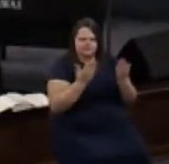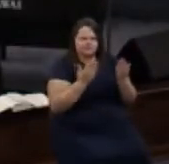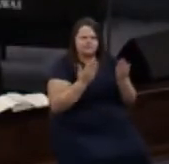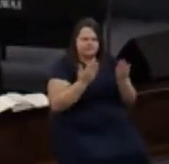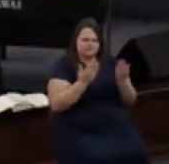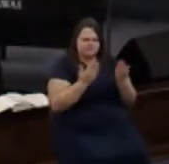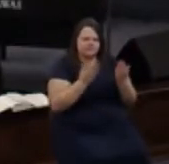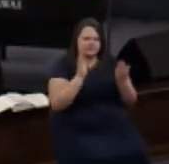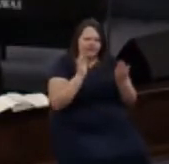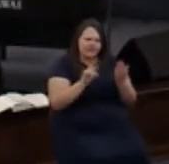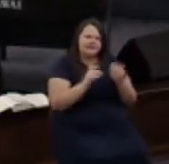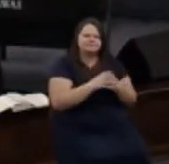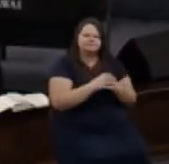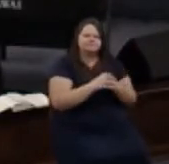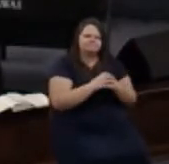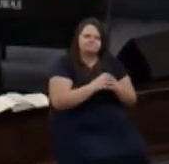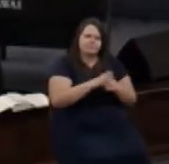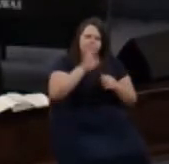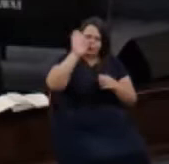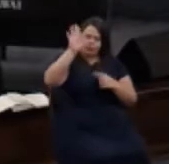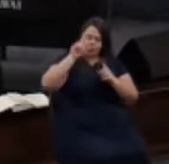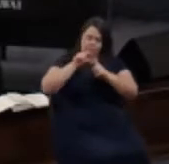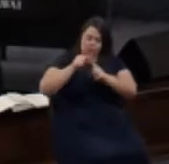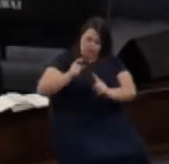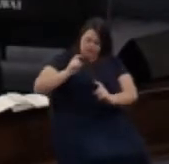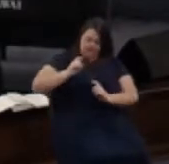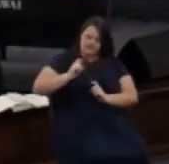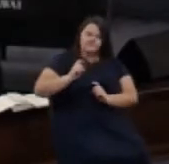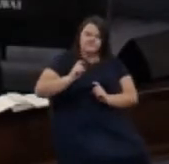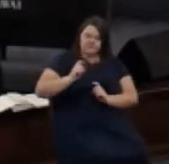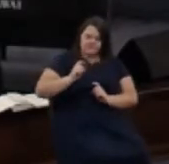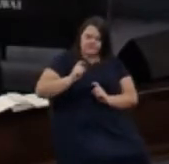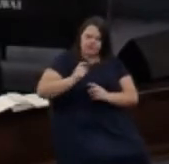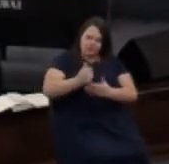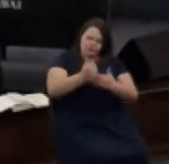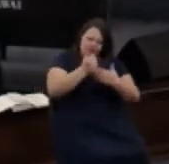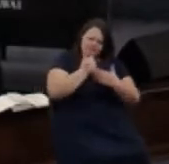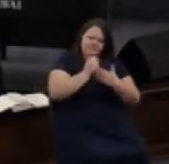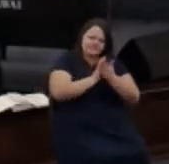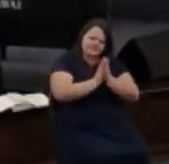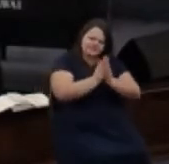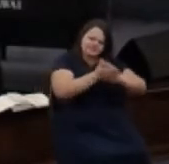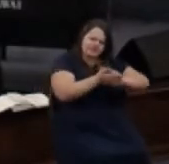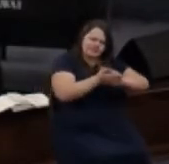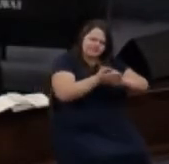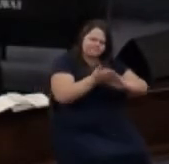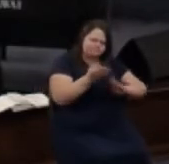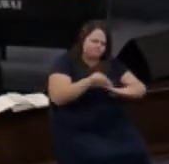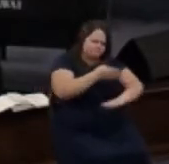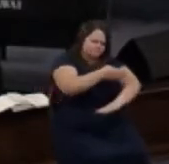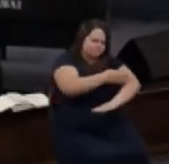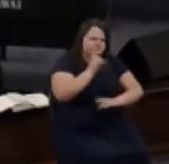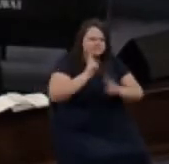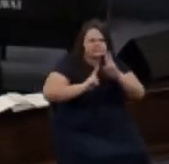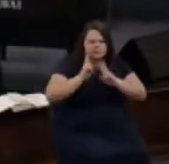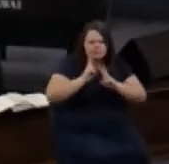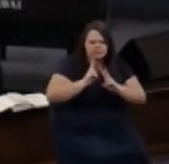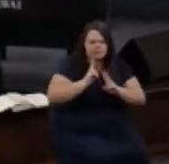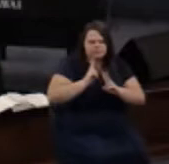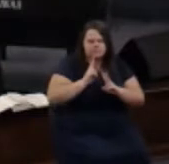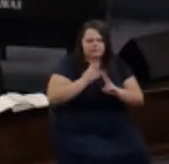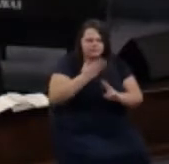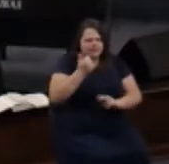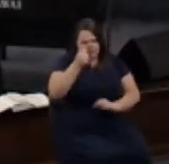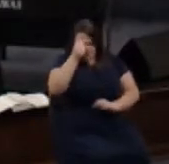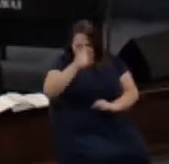that your words that you gave me will help us to become better people better men and women